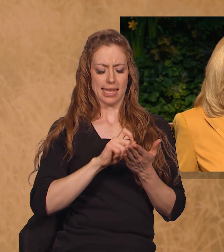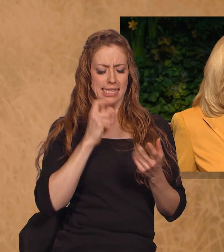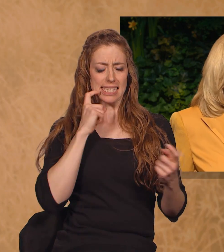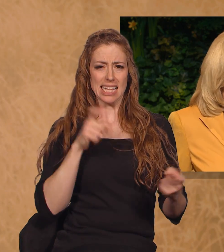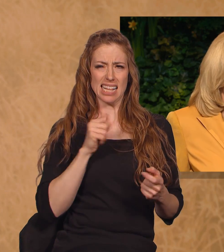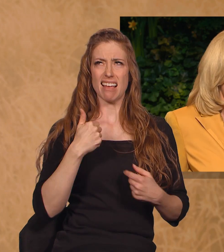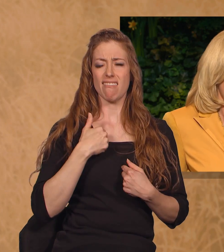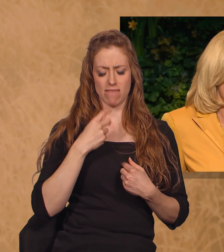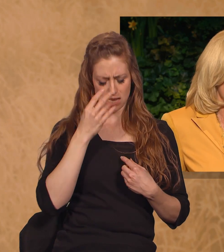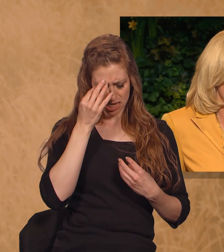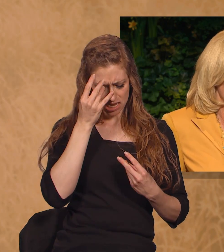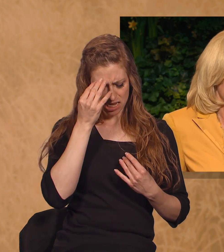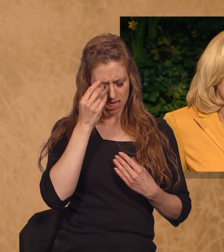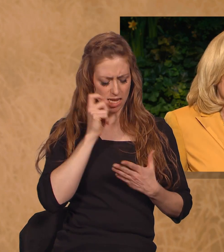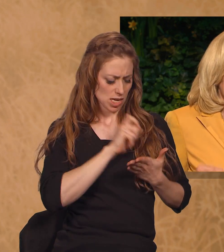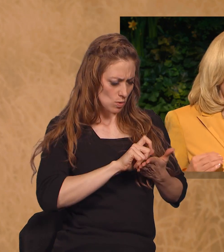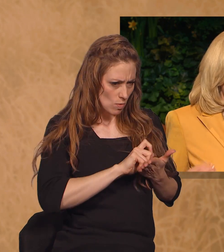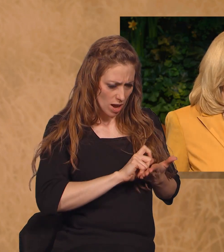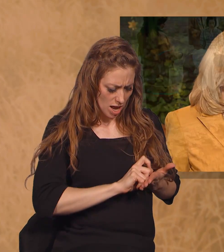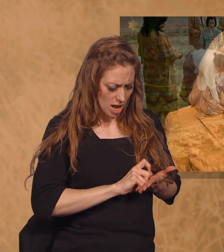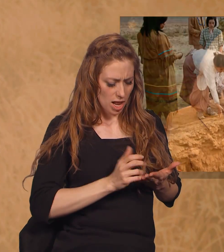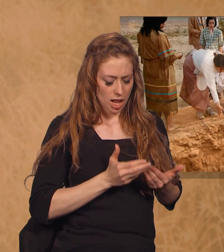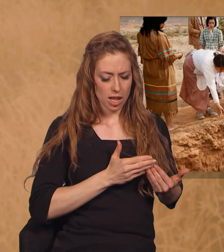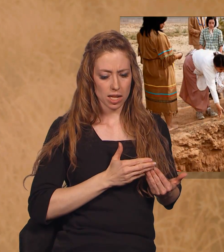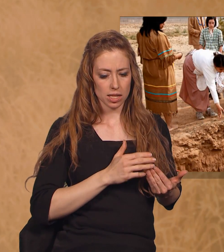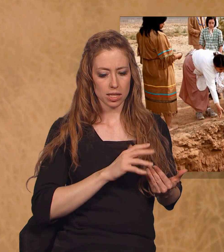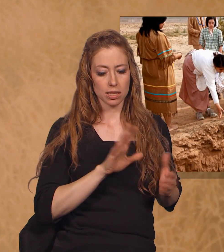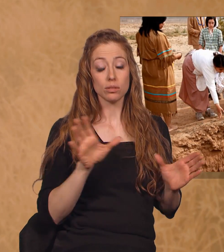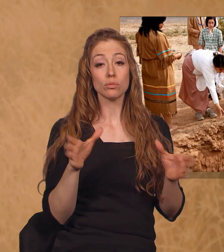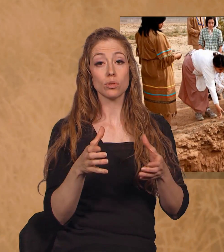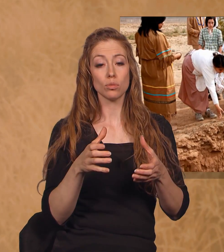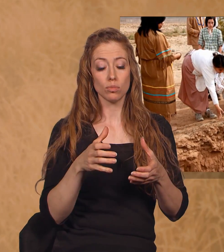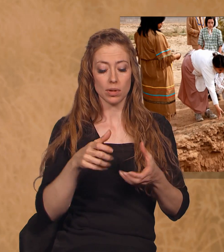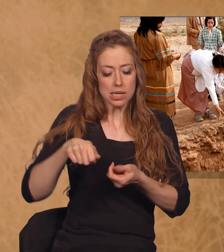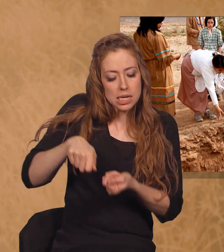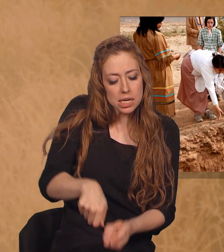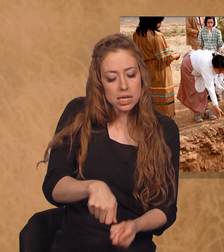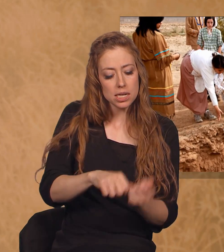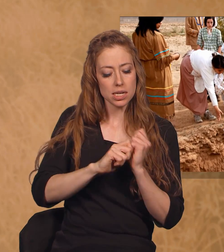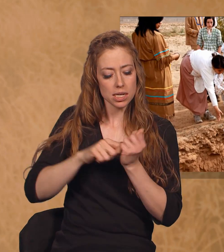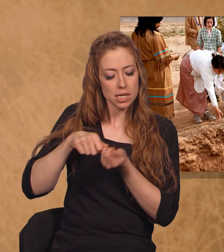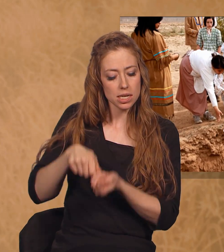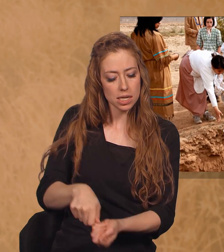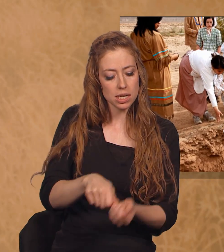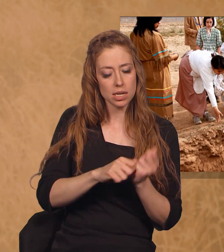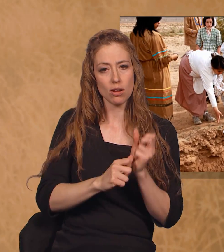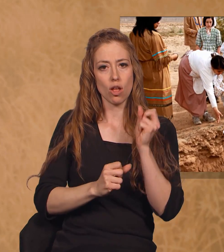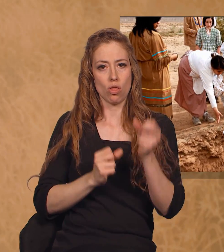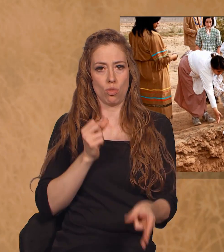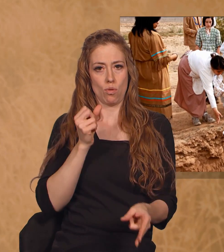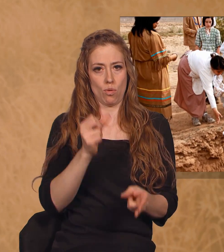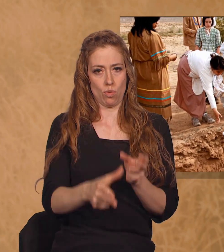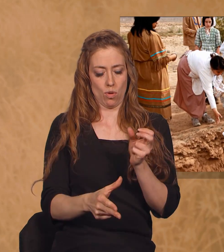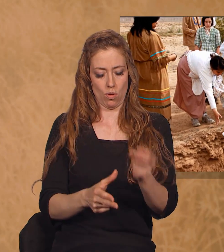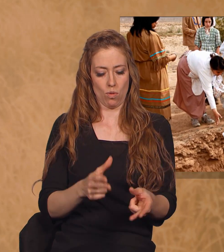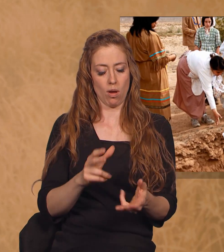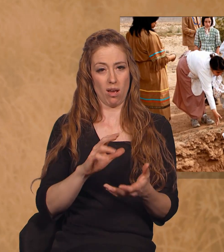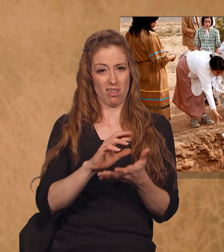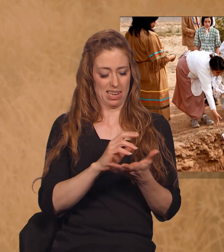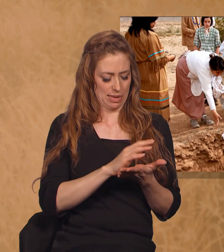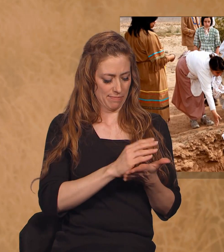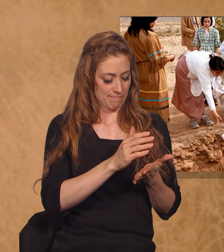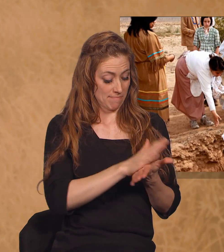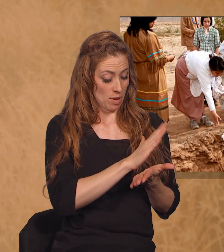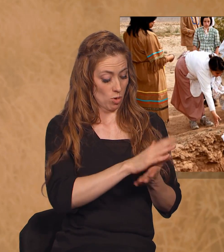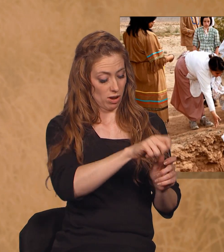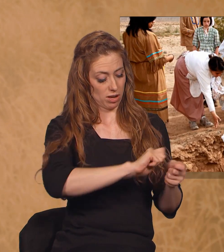they literally dug a hole. They came together and tore out the journal page and threw it into the hole in the earth,